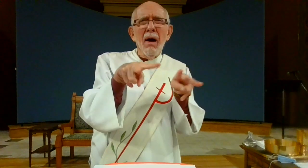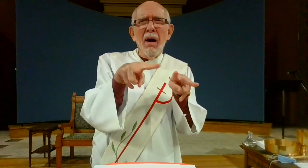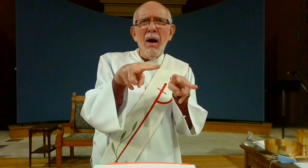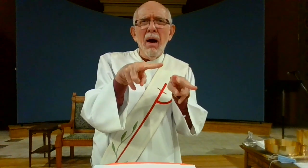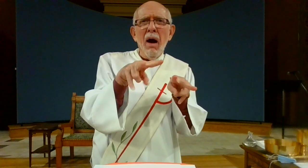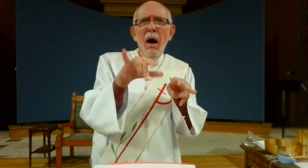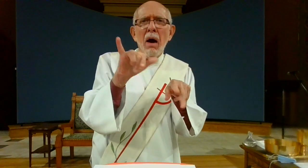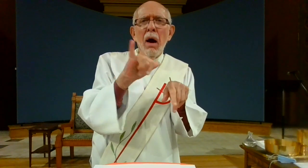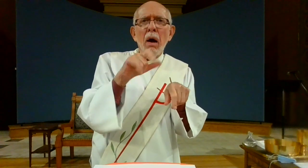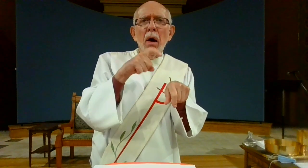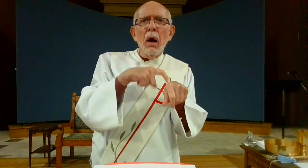awful things happening